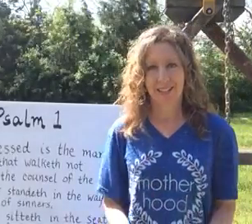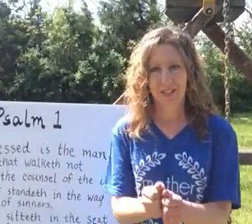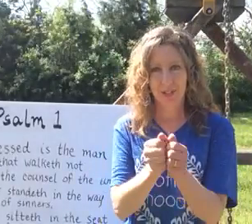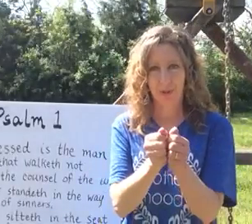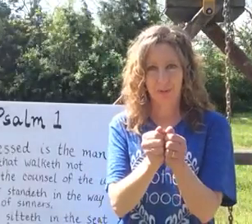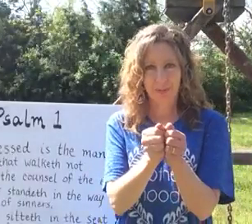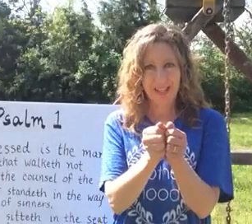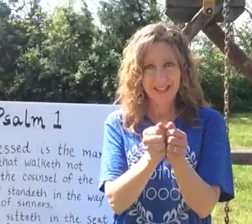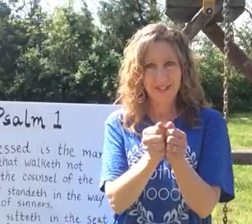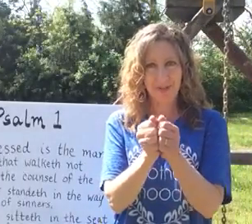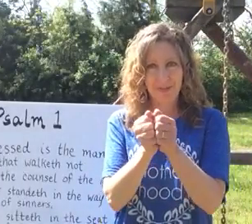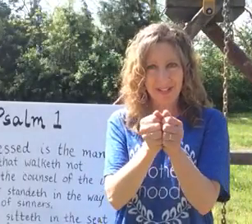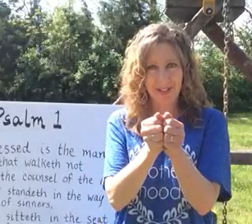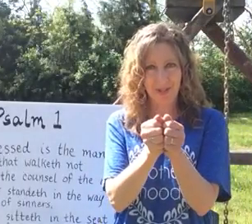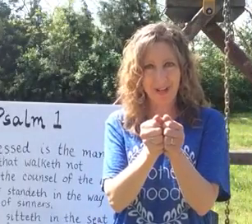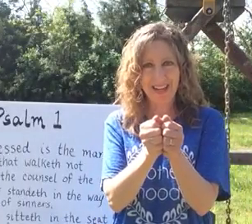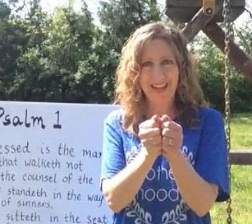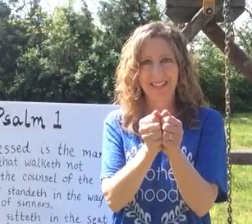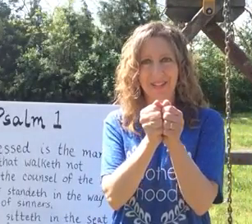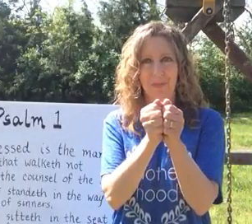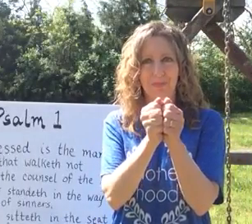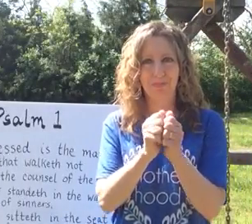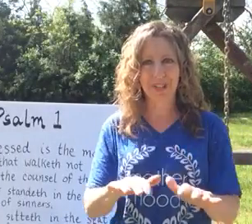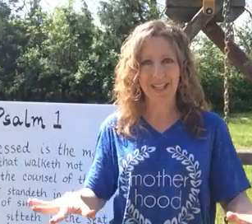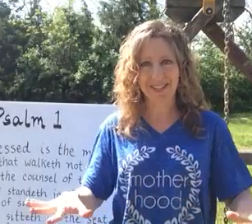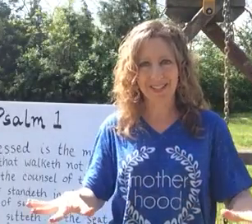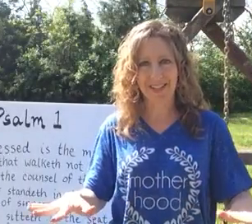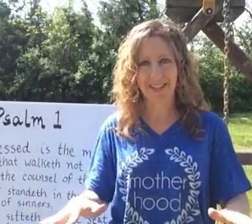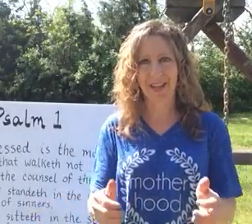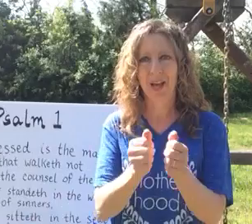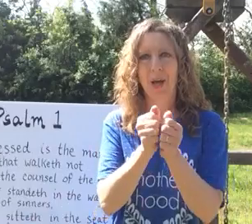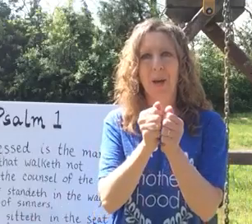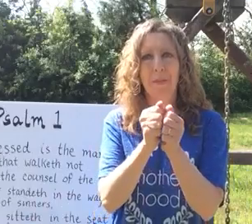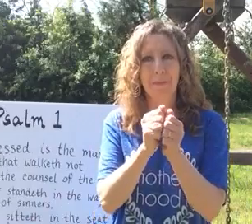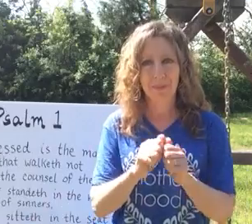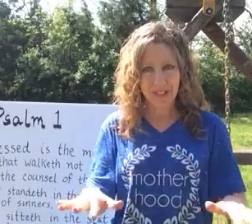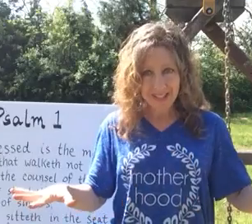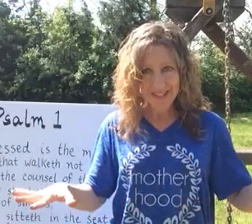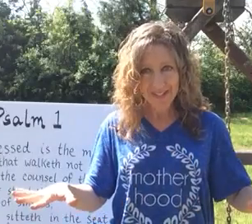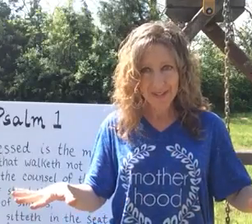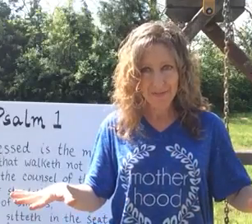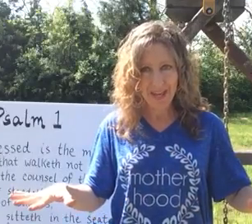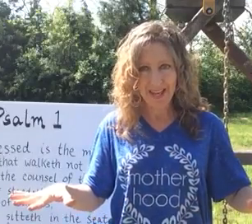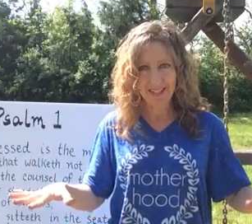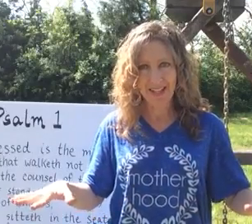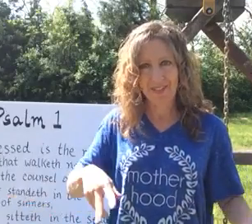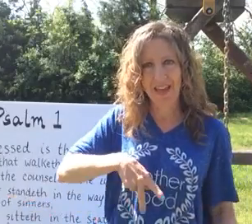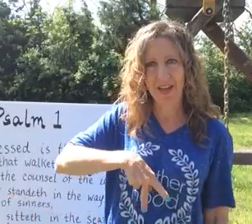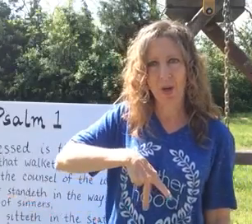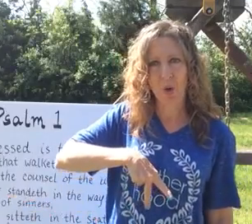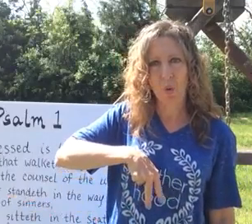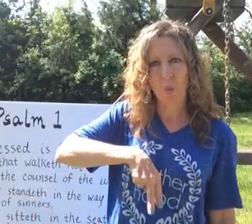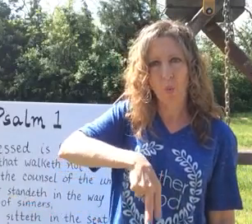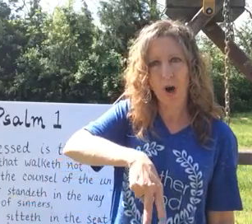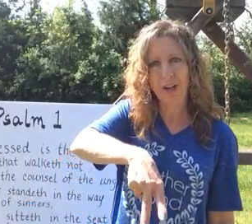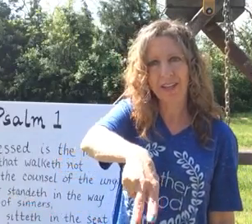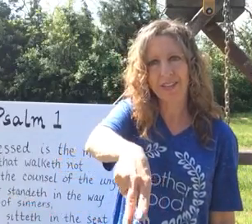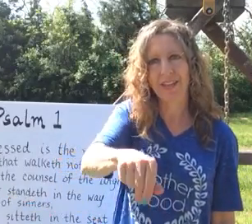So for blessed, we're going to make two A hands and go blessed. Blessed is the man that walketh